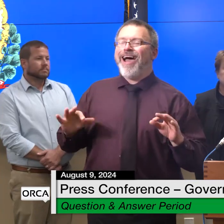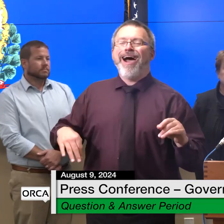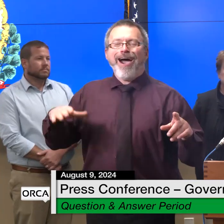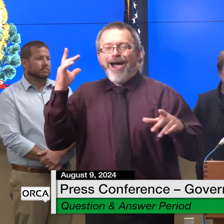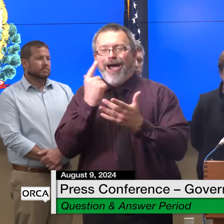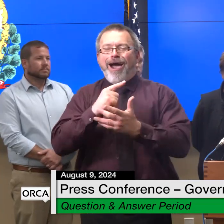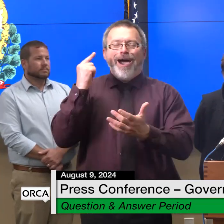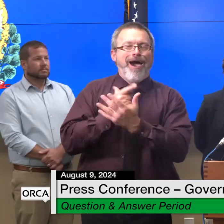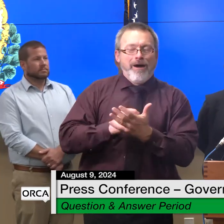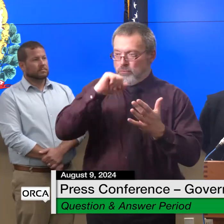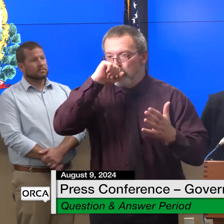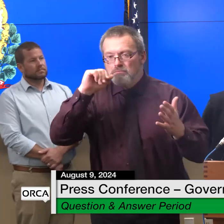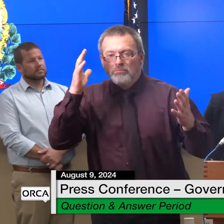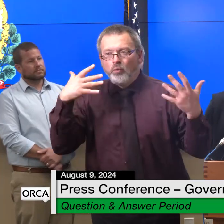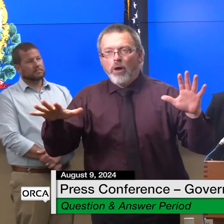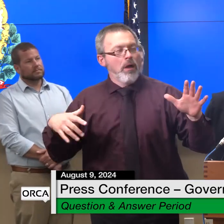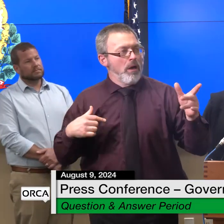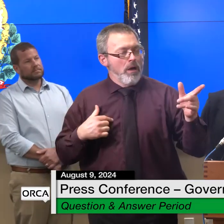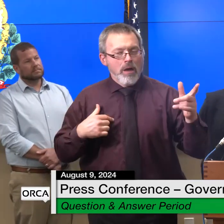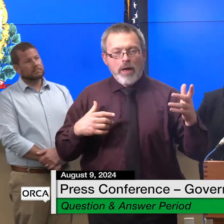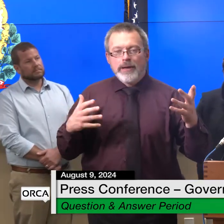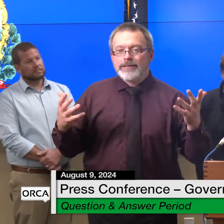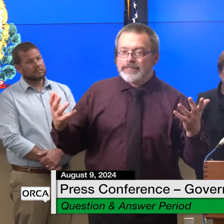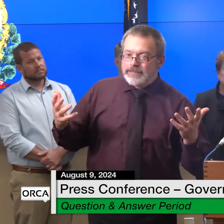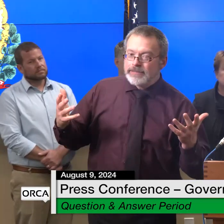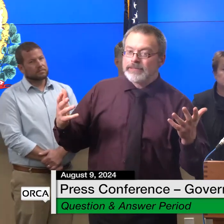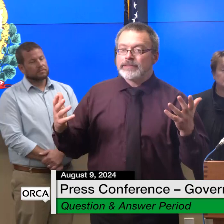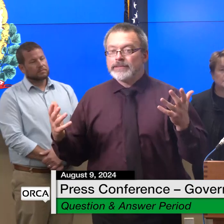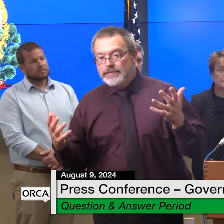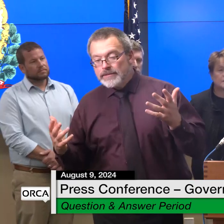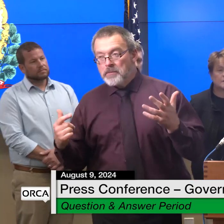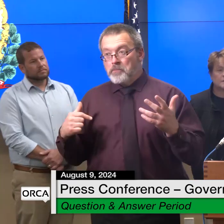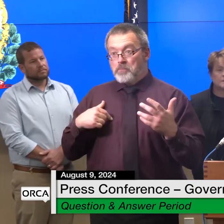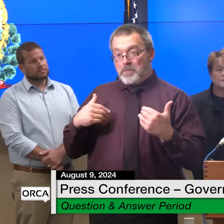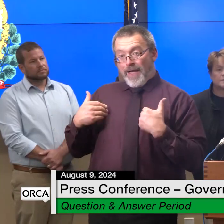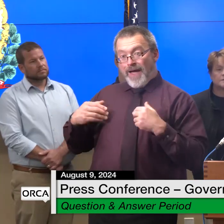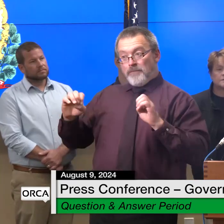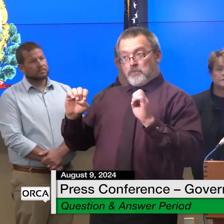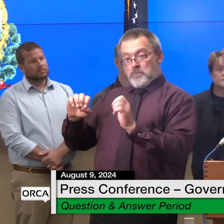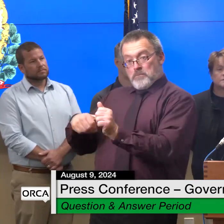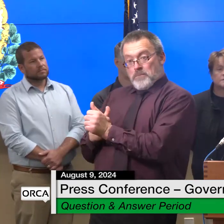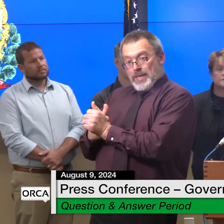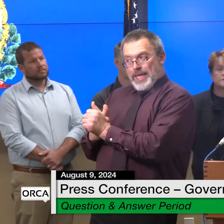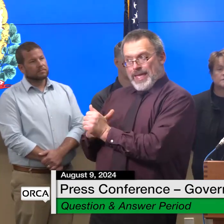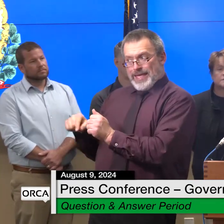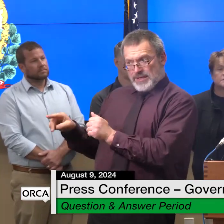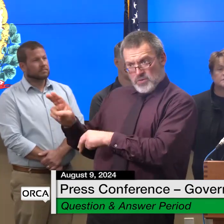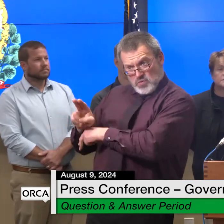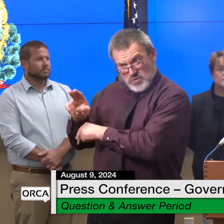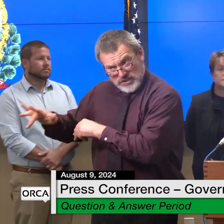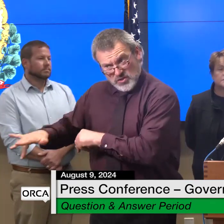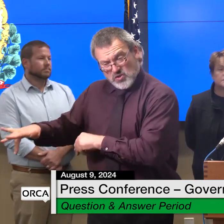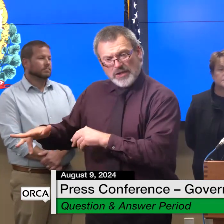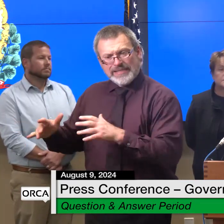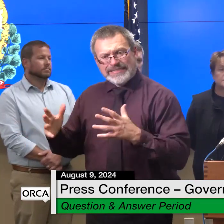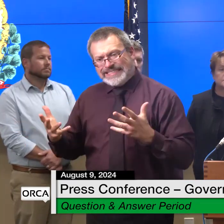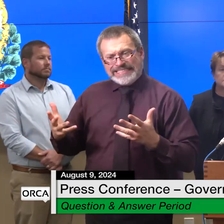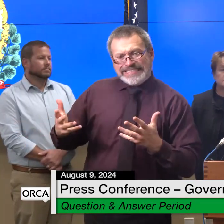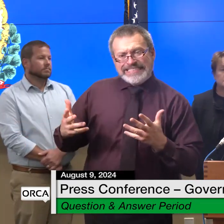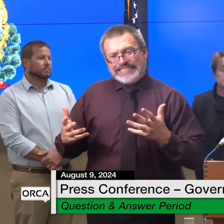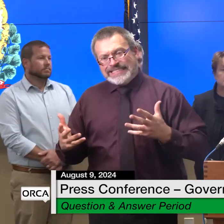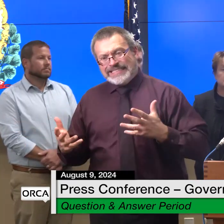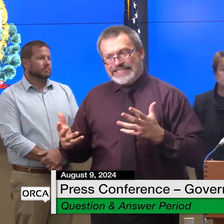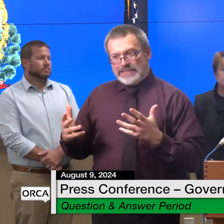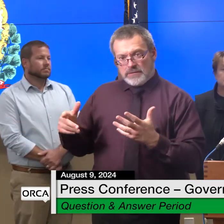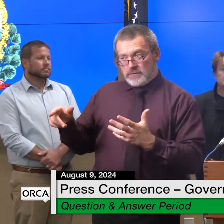a lot of some of the surpluses we've been seeing over the last few years so that money is drying up uh